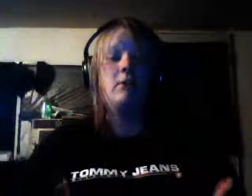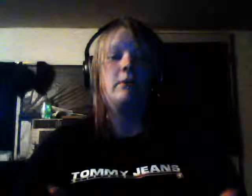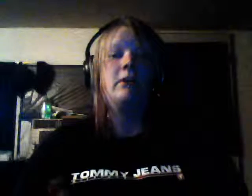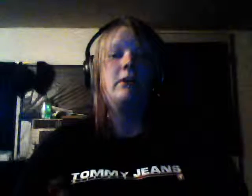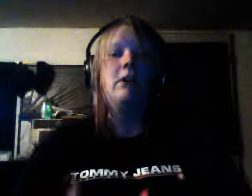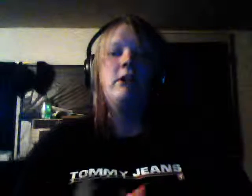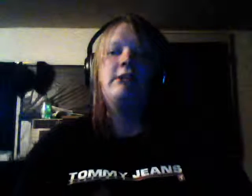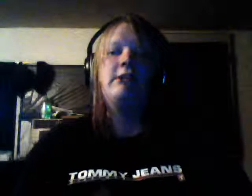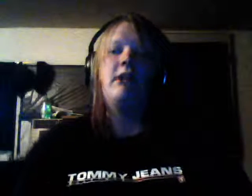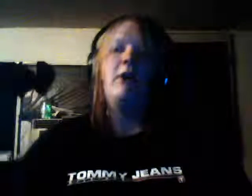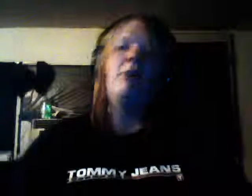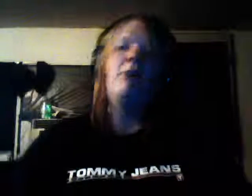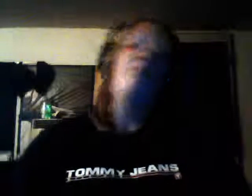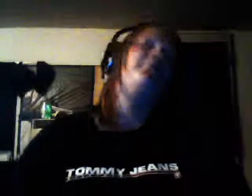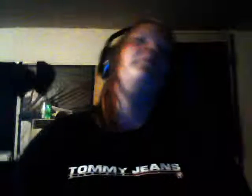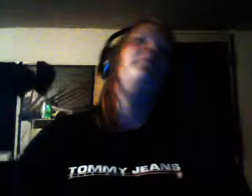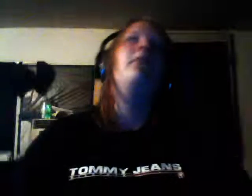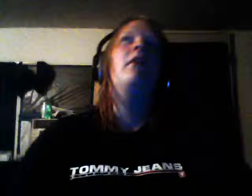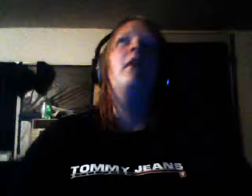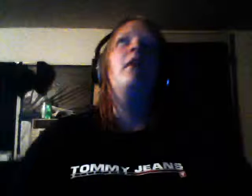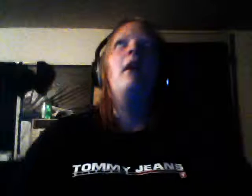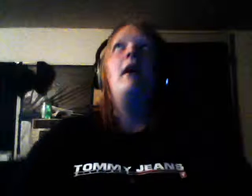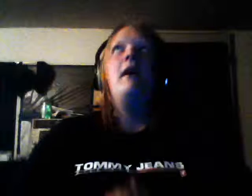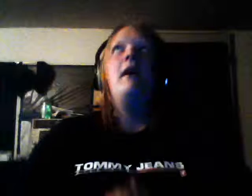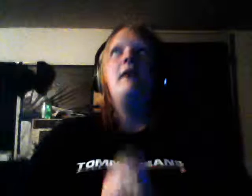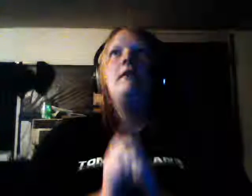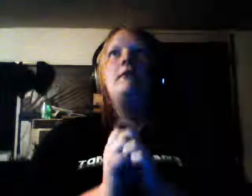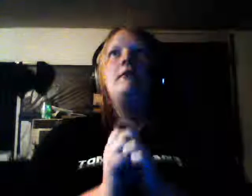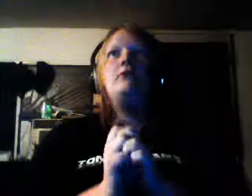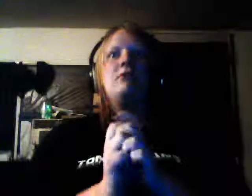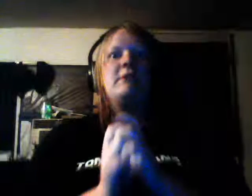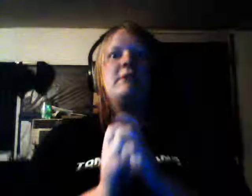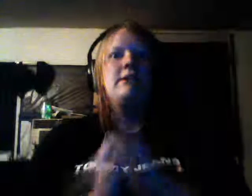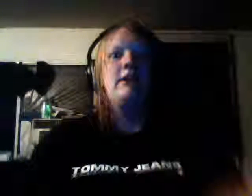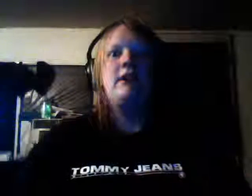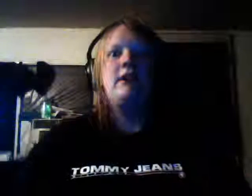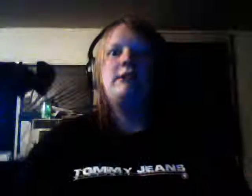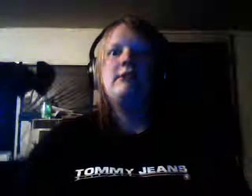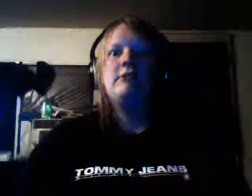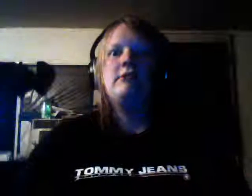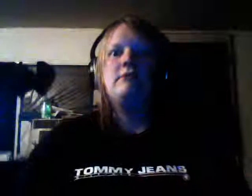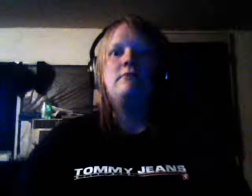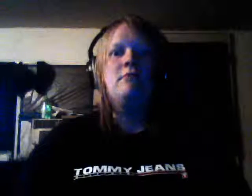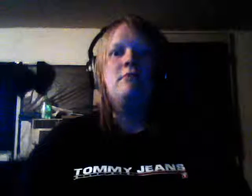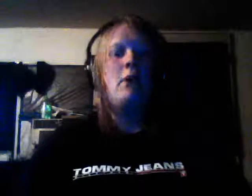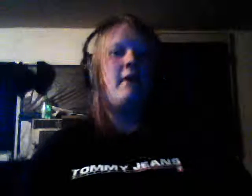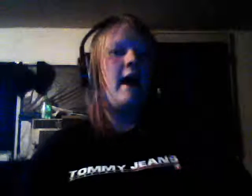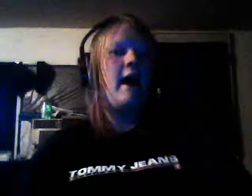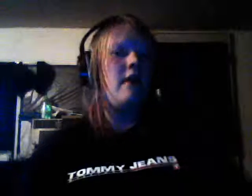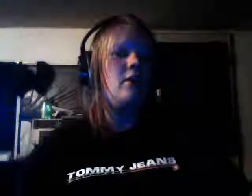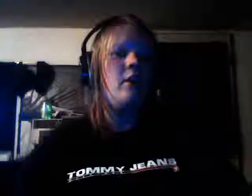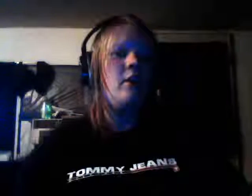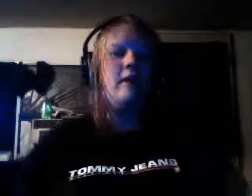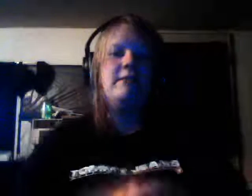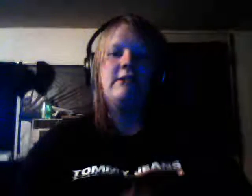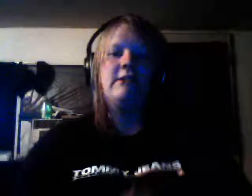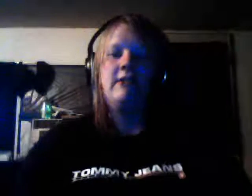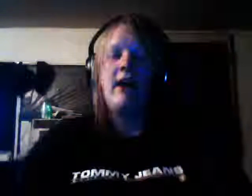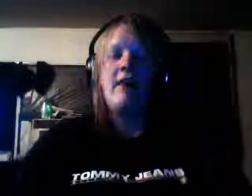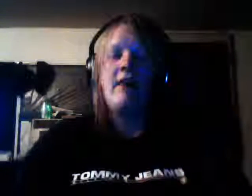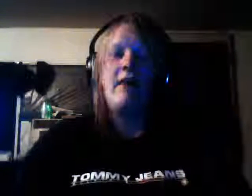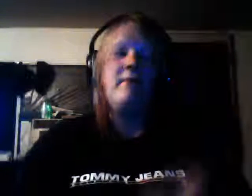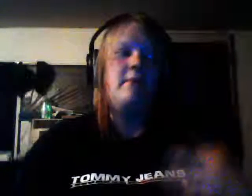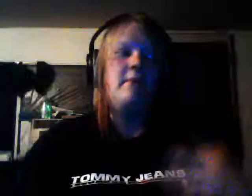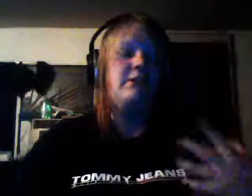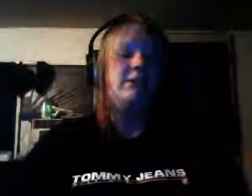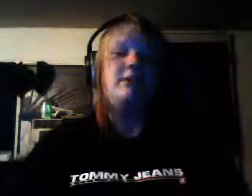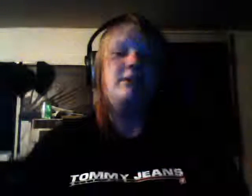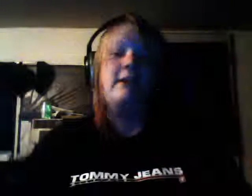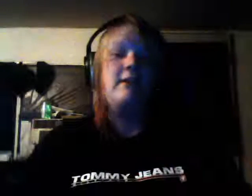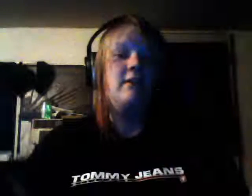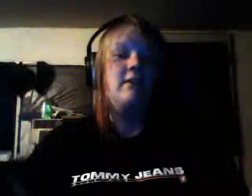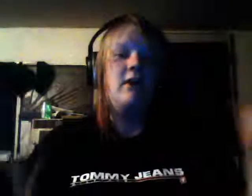so uh just wanted to let you guys know that no I am still alive I'm still doing you know